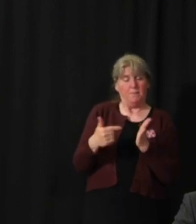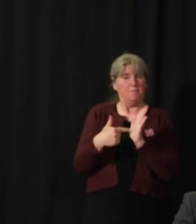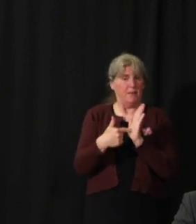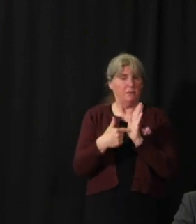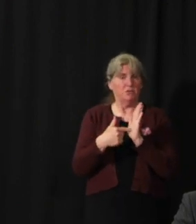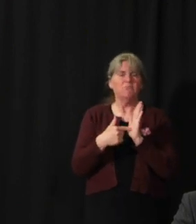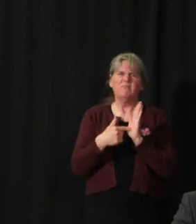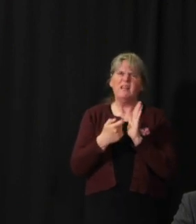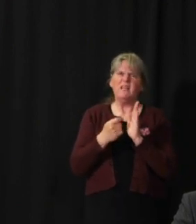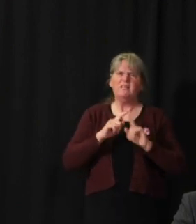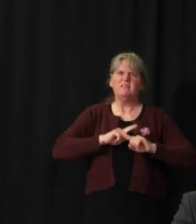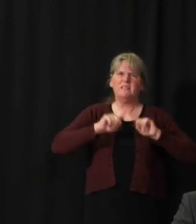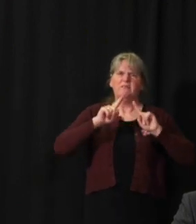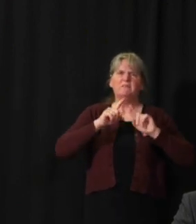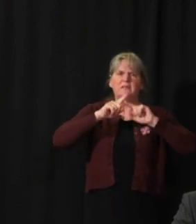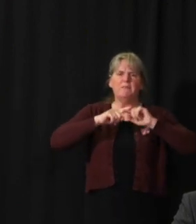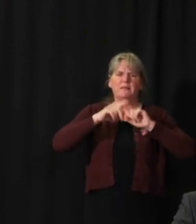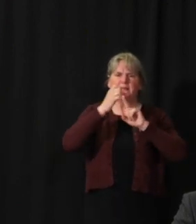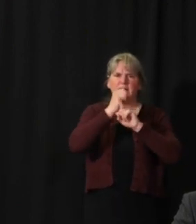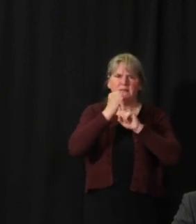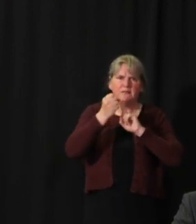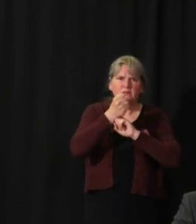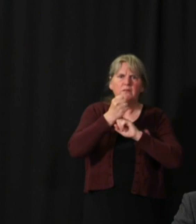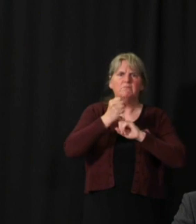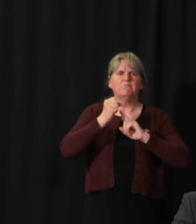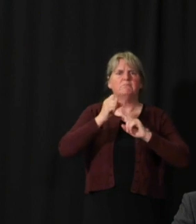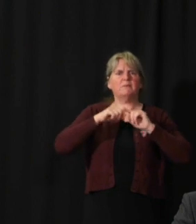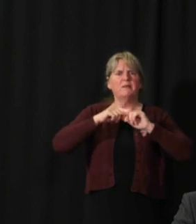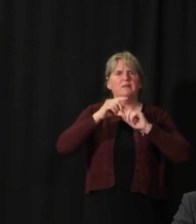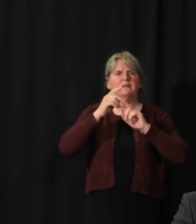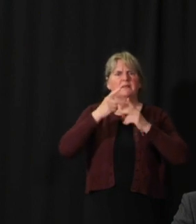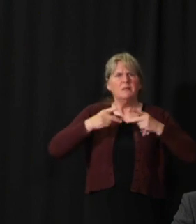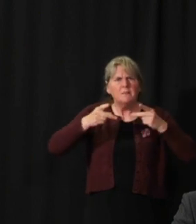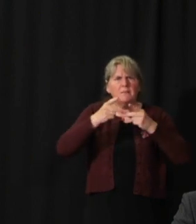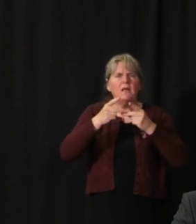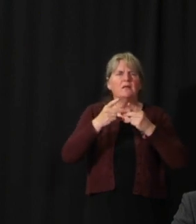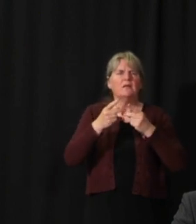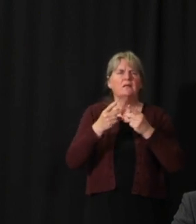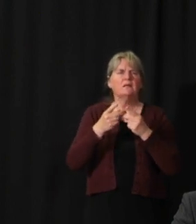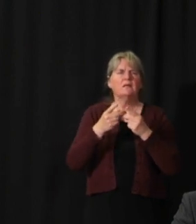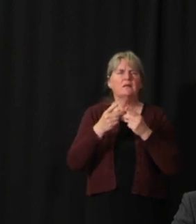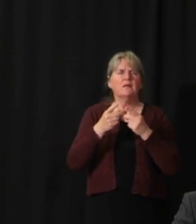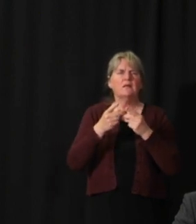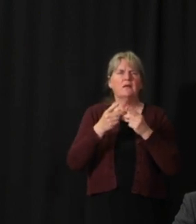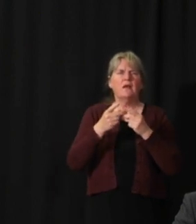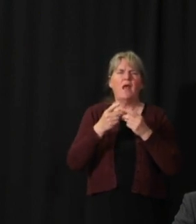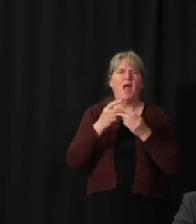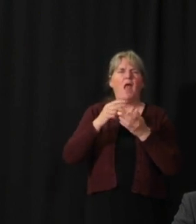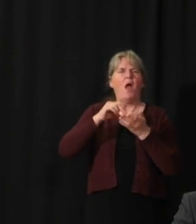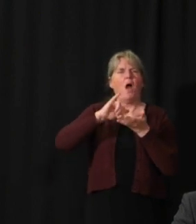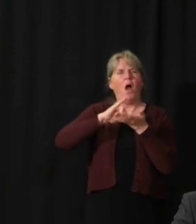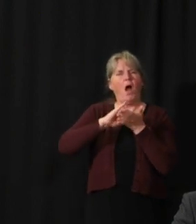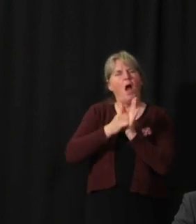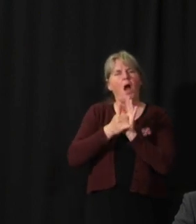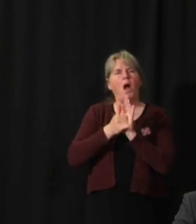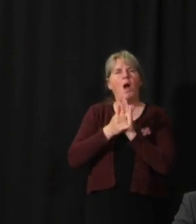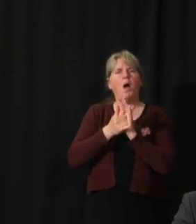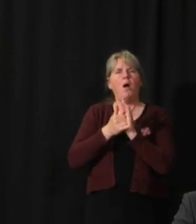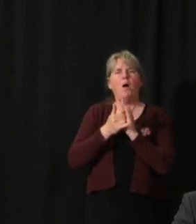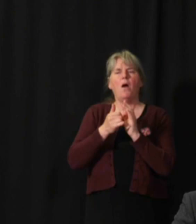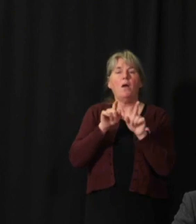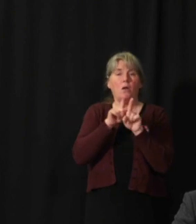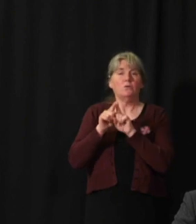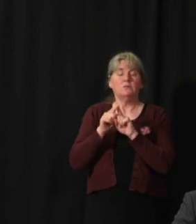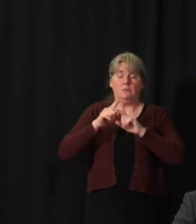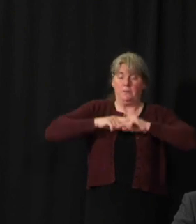vary by whether there is, by the, really by the epidemiology, by how much COVID is in the